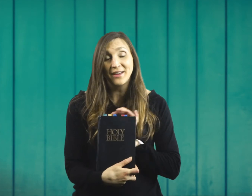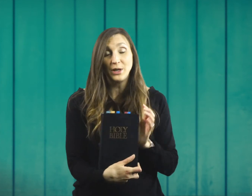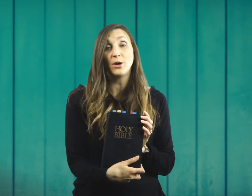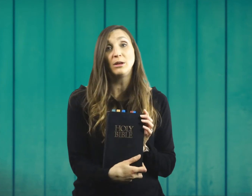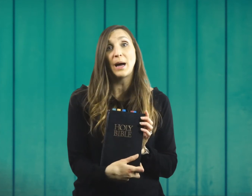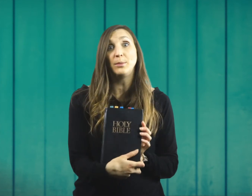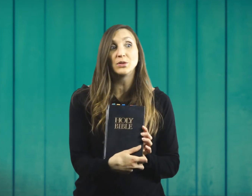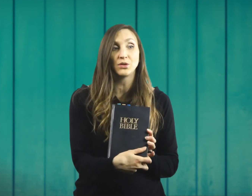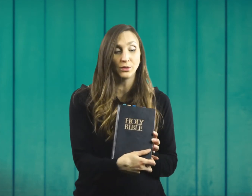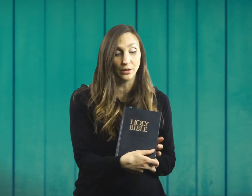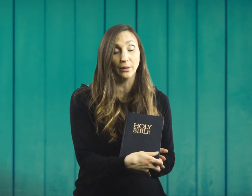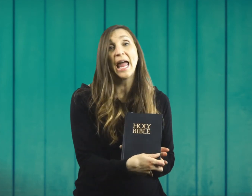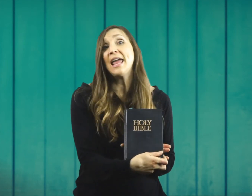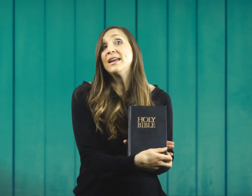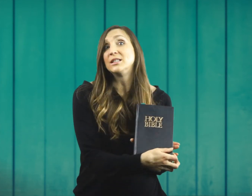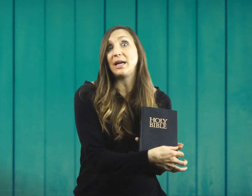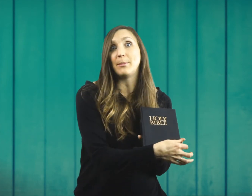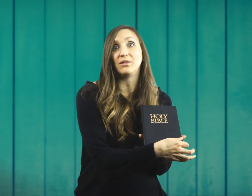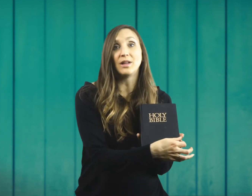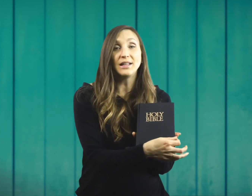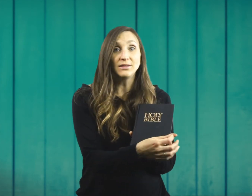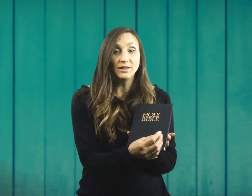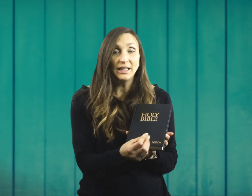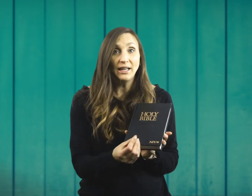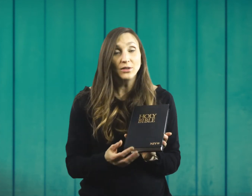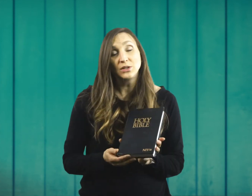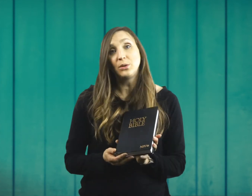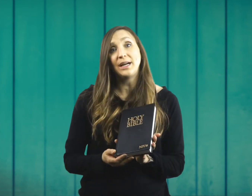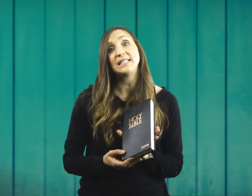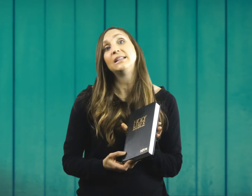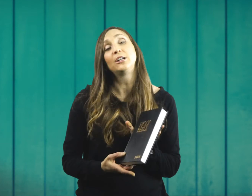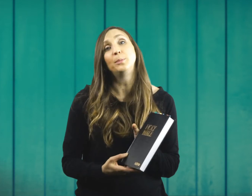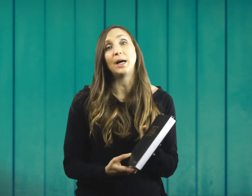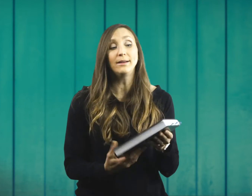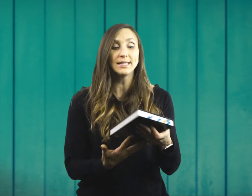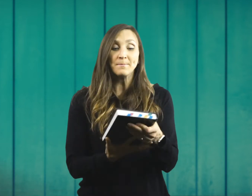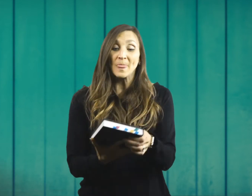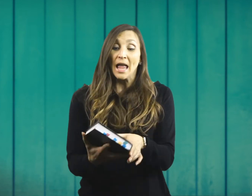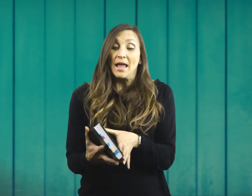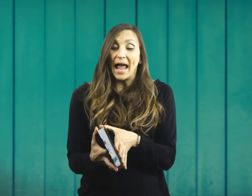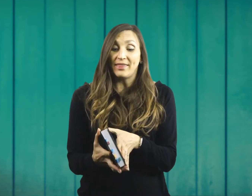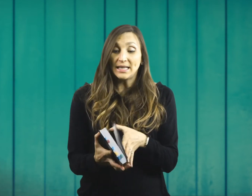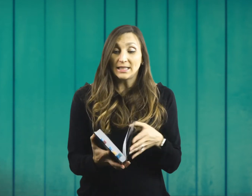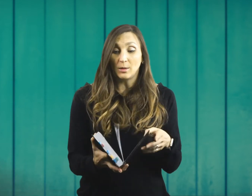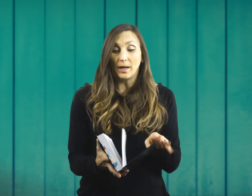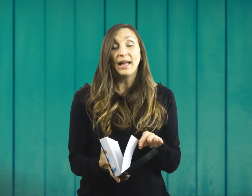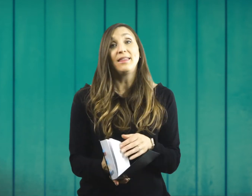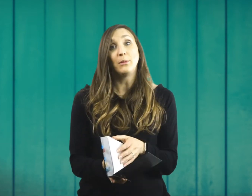We know the Bible is true. It's made up of lots of little stories and little books. And this little book that